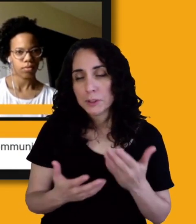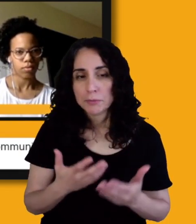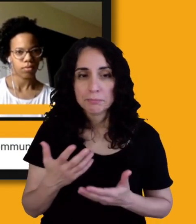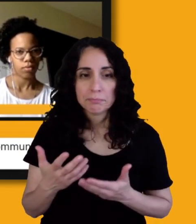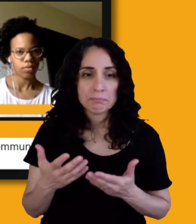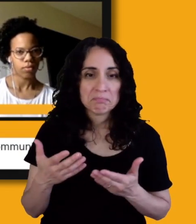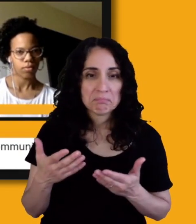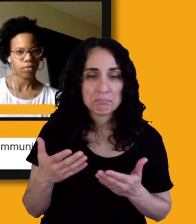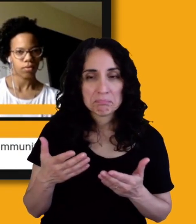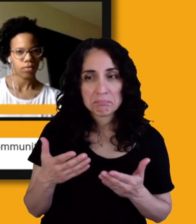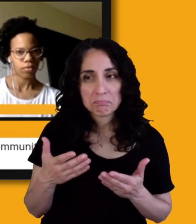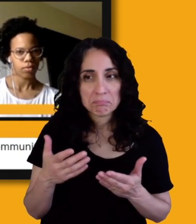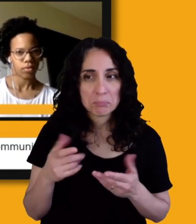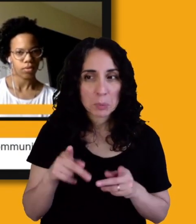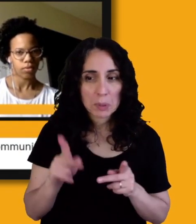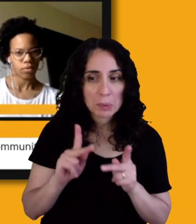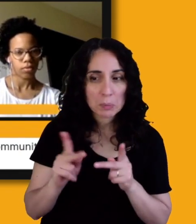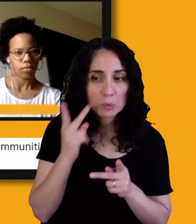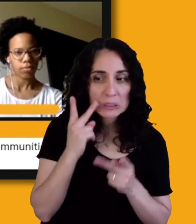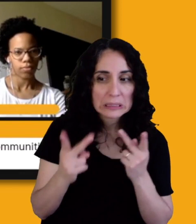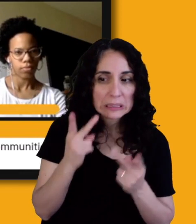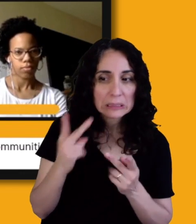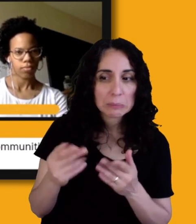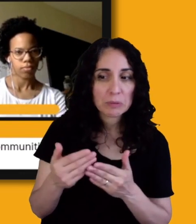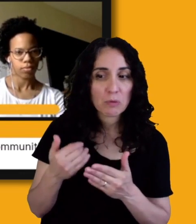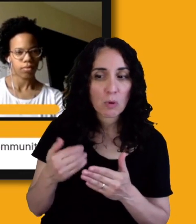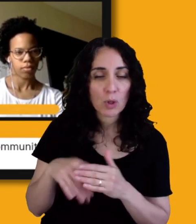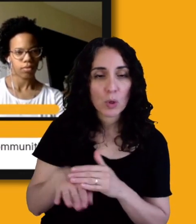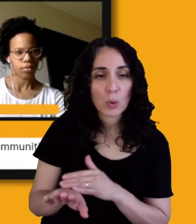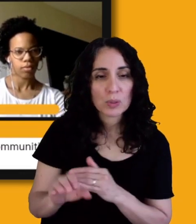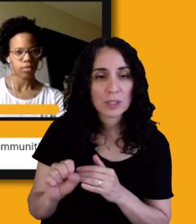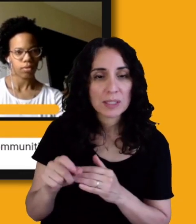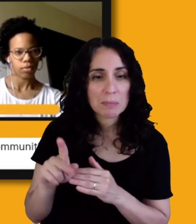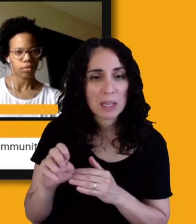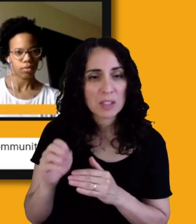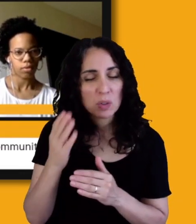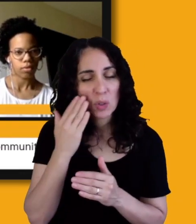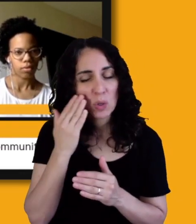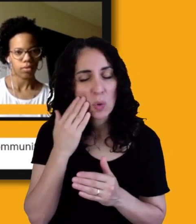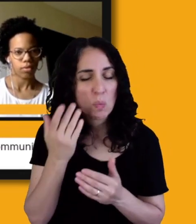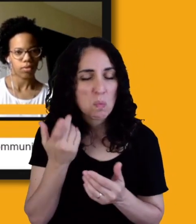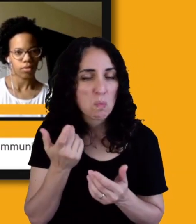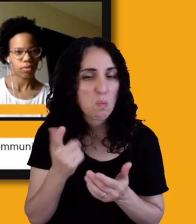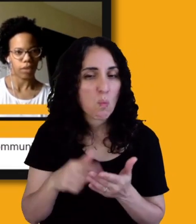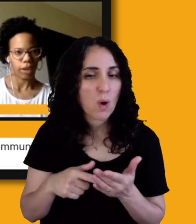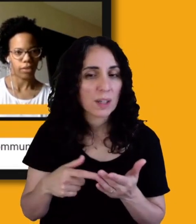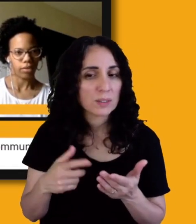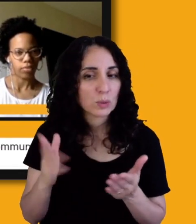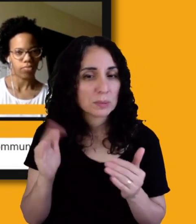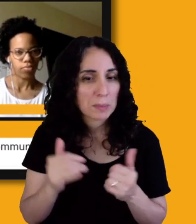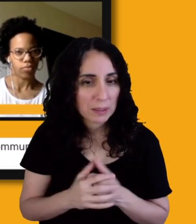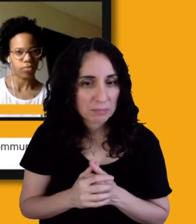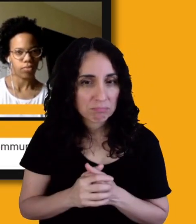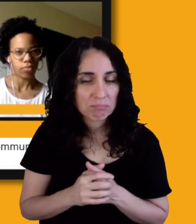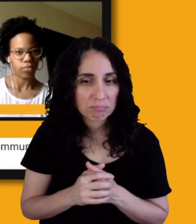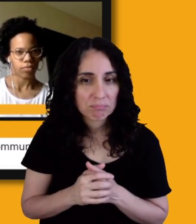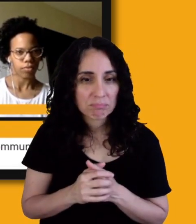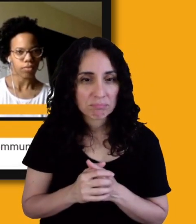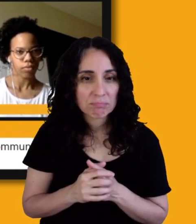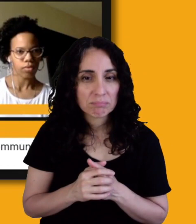to preview something before they walked into a space. So they knew what they were getting into. So there are a lot of ways to design